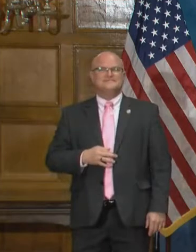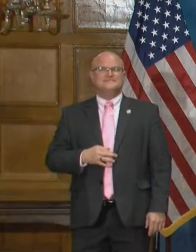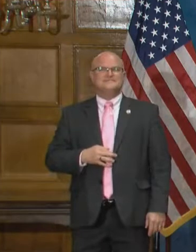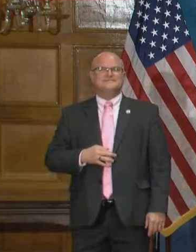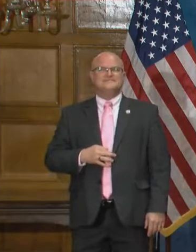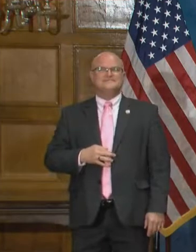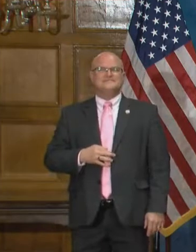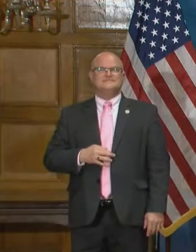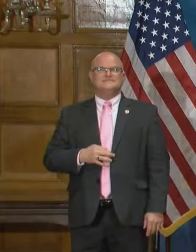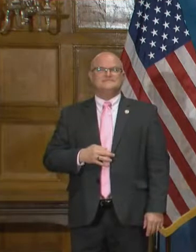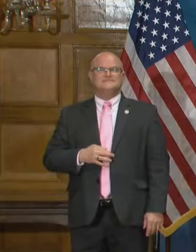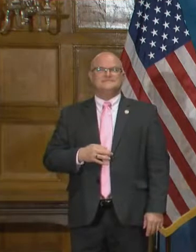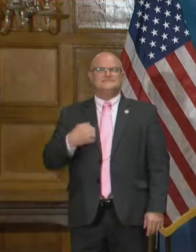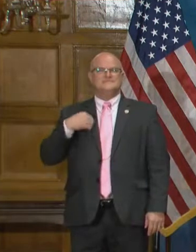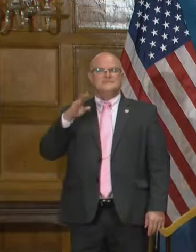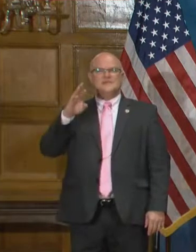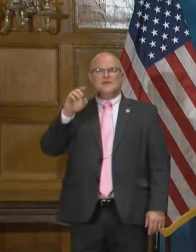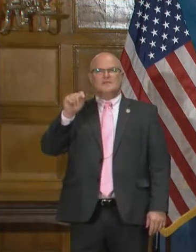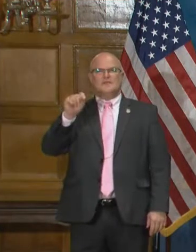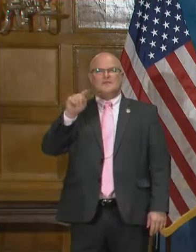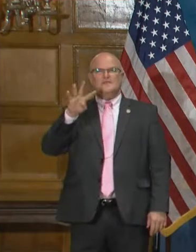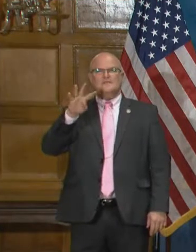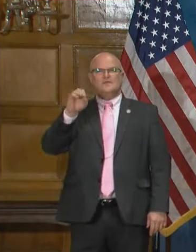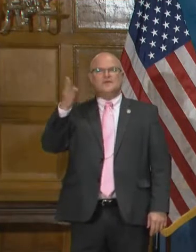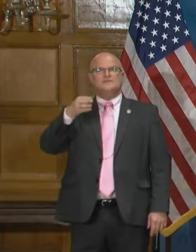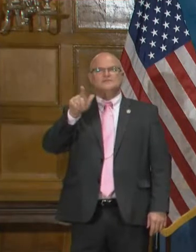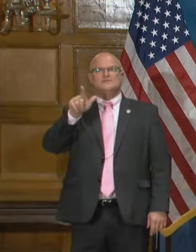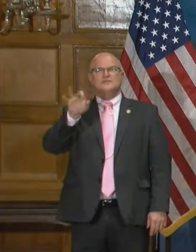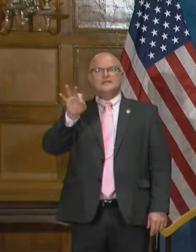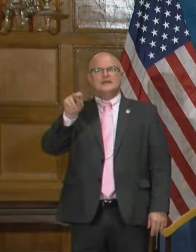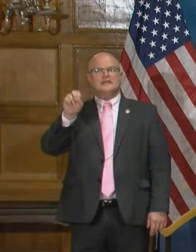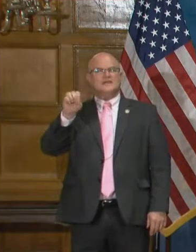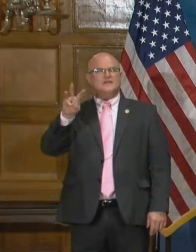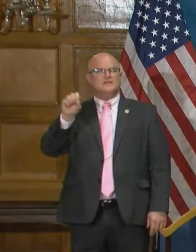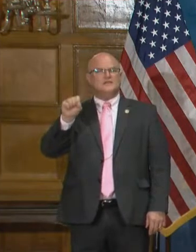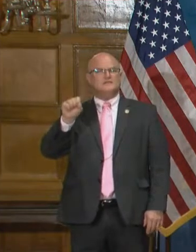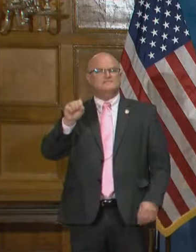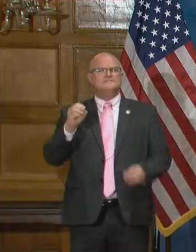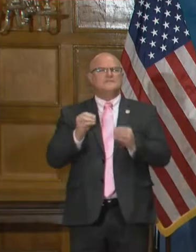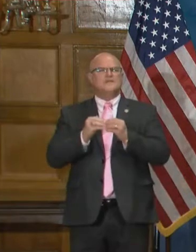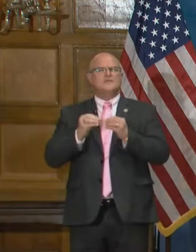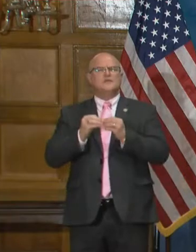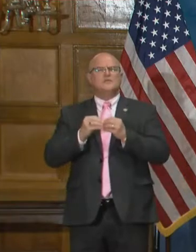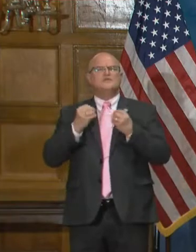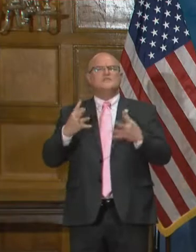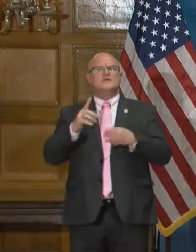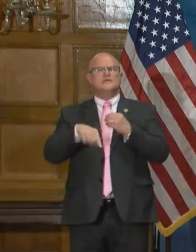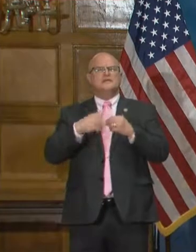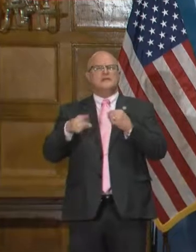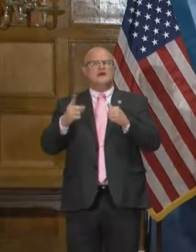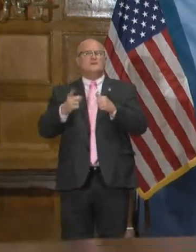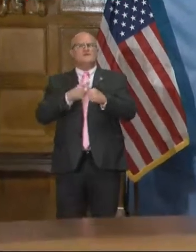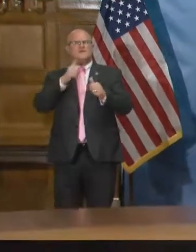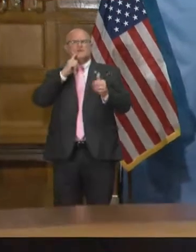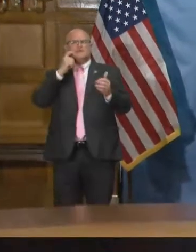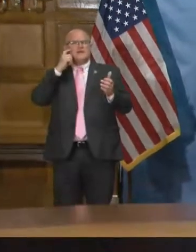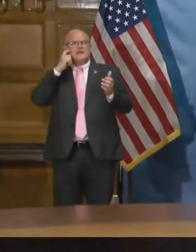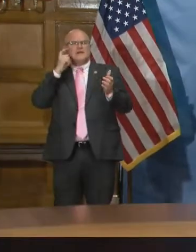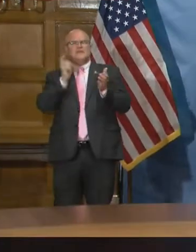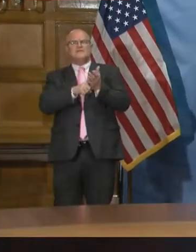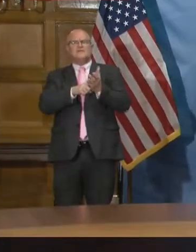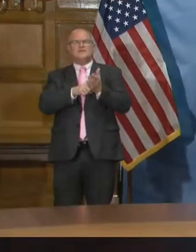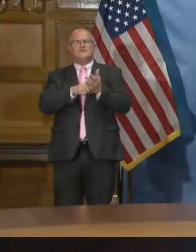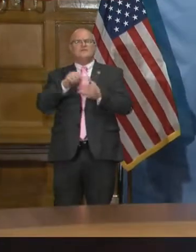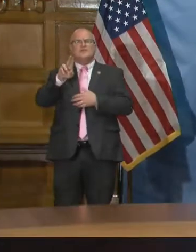Good afternoon, Governor. It's Brett Rains with 4029 News. Can you provide any additional information about the first confirmed case of the UK